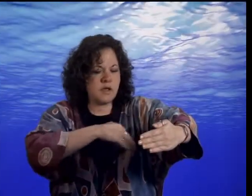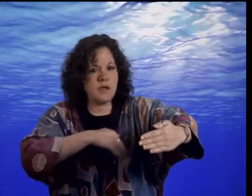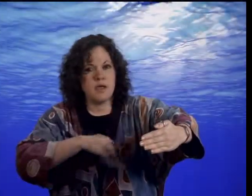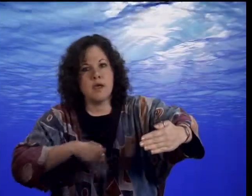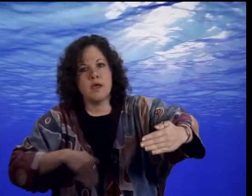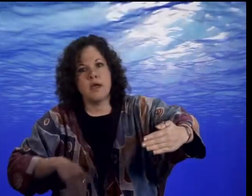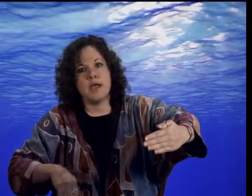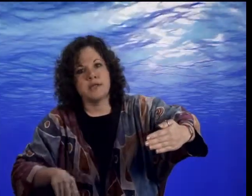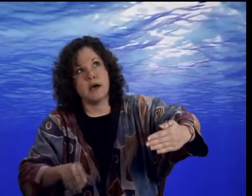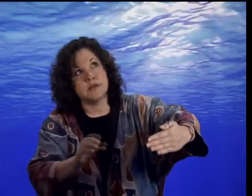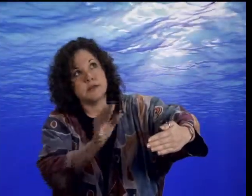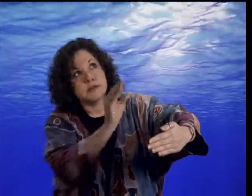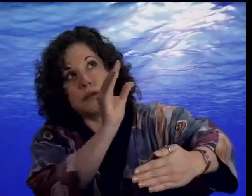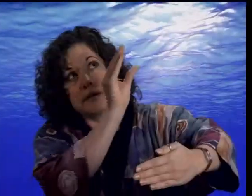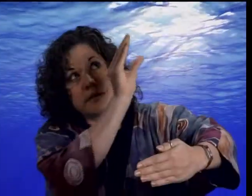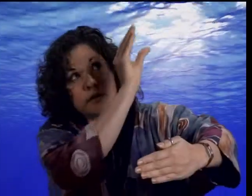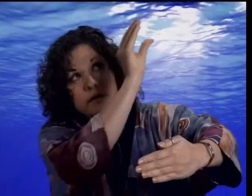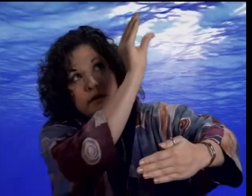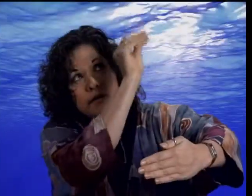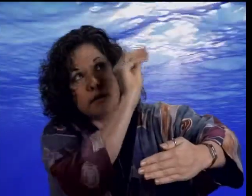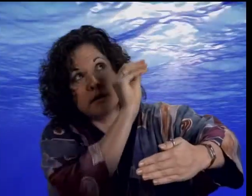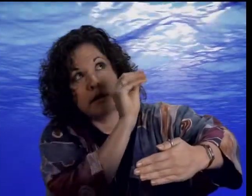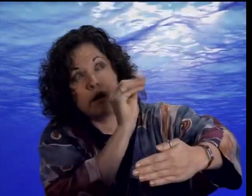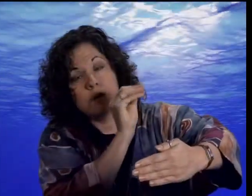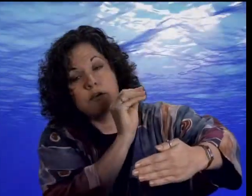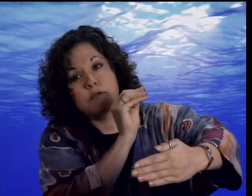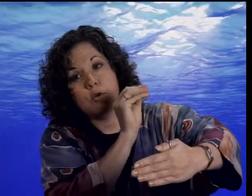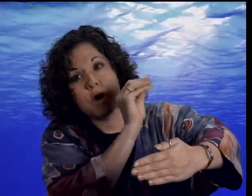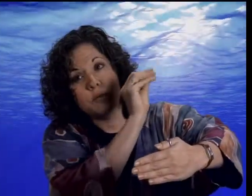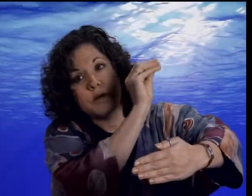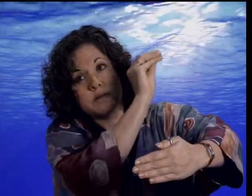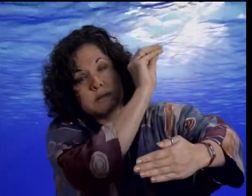and to hunt for water bugs.